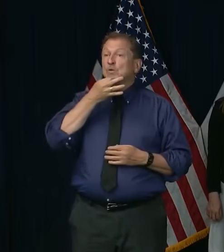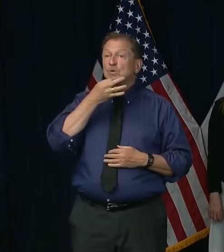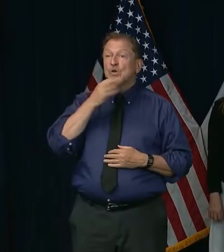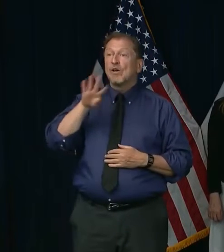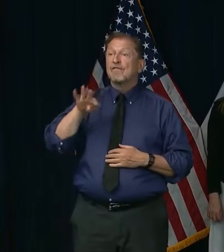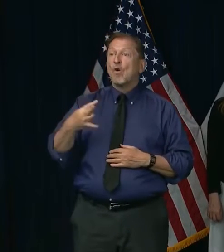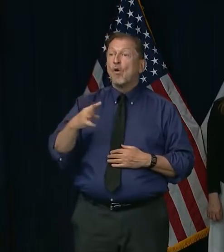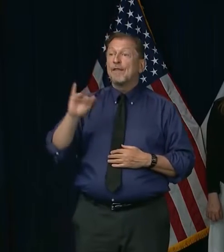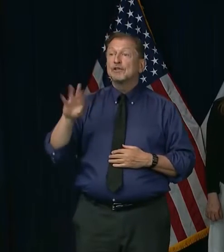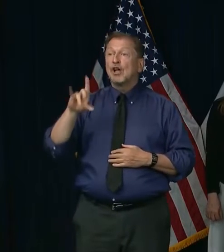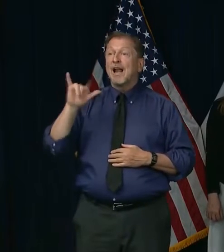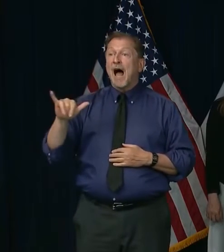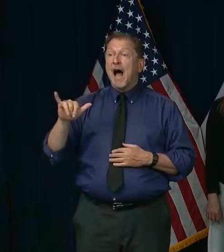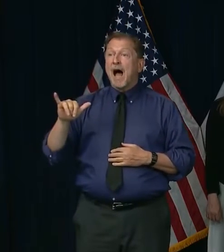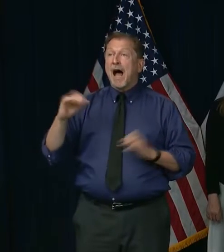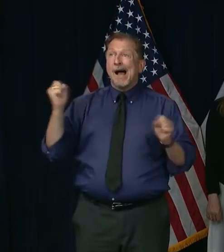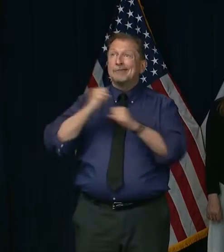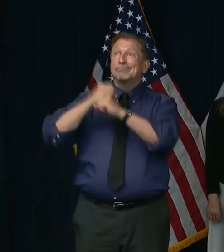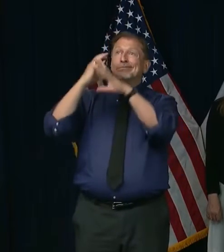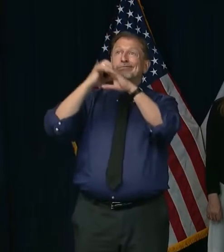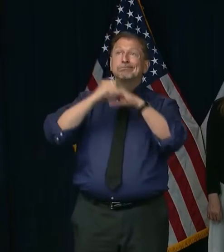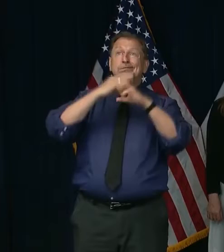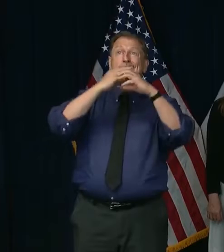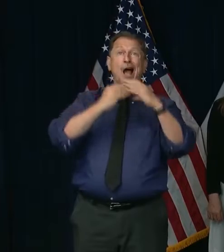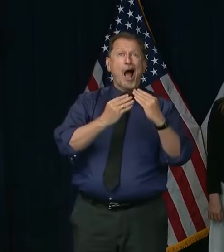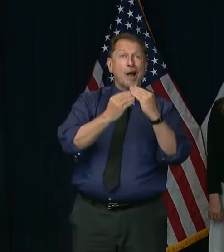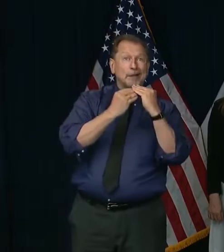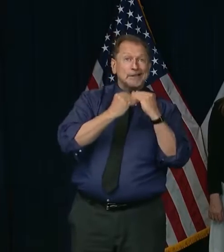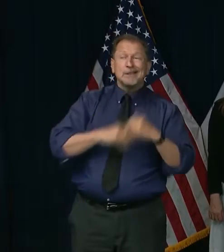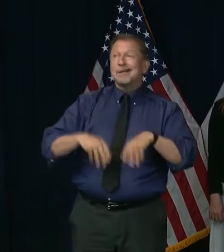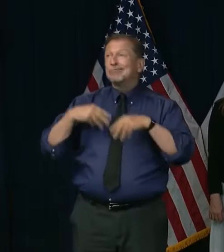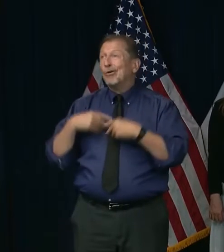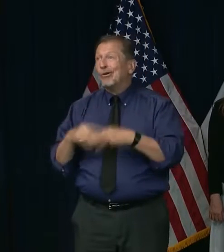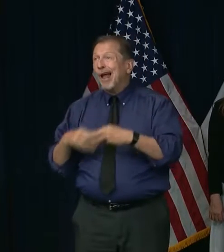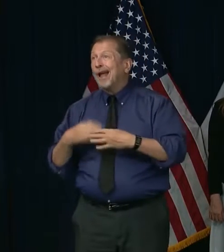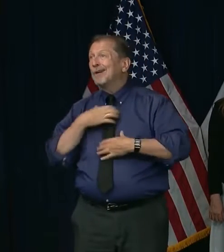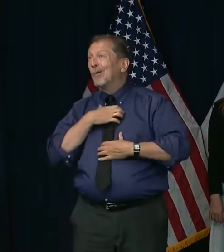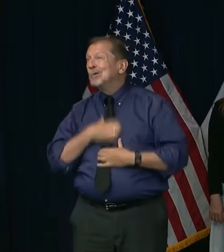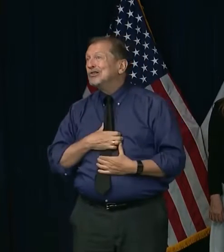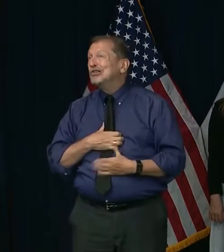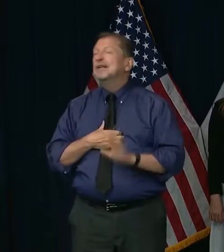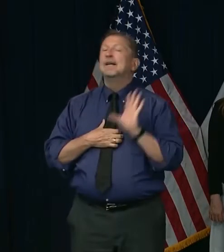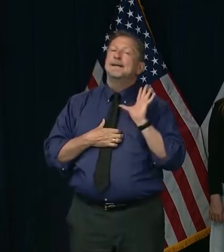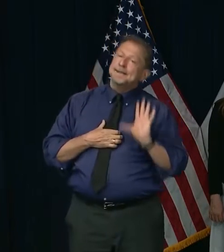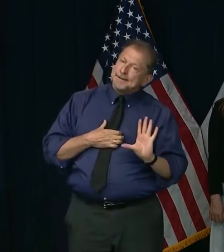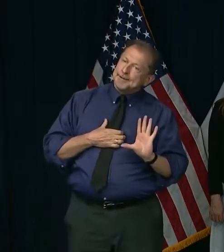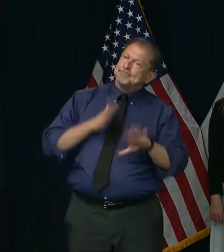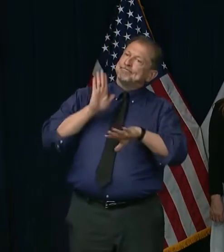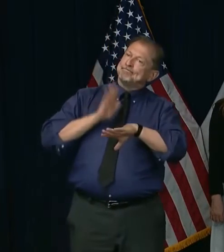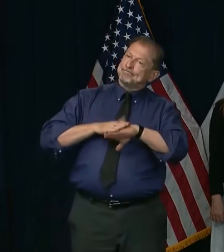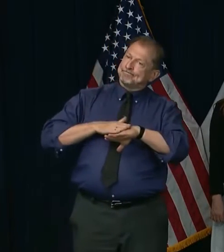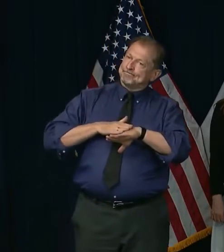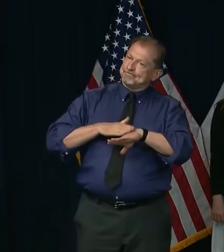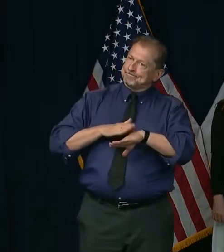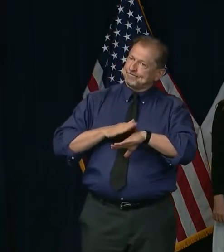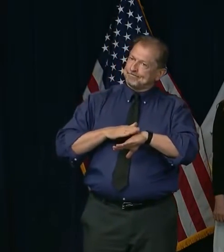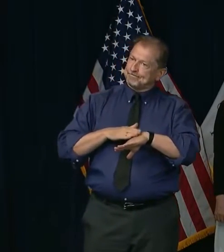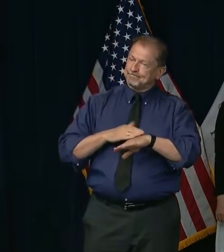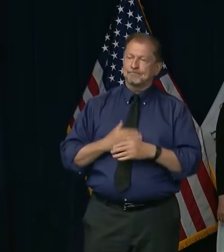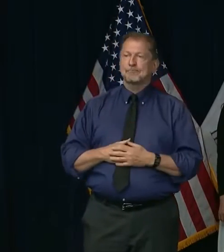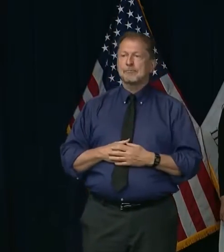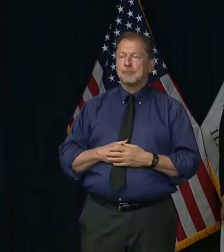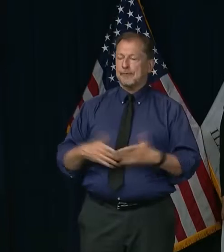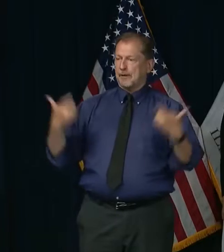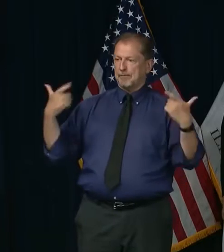July, a day traditionally marked by picnics and parades and other patriotic events. Just a word of caution.